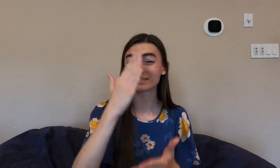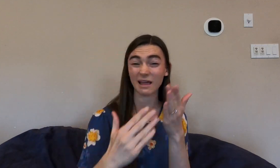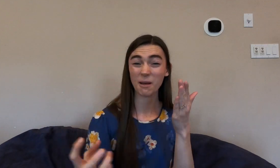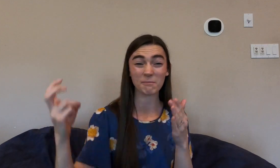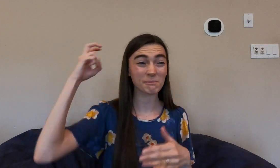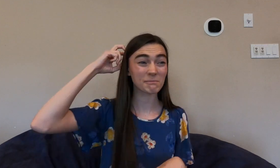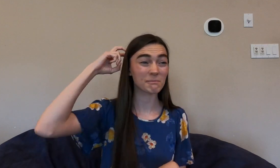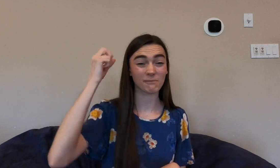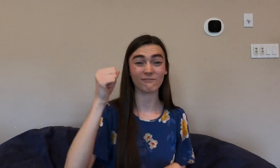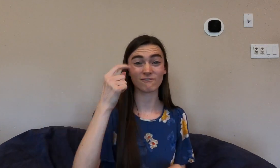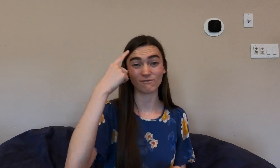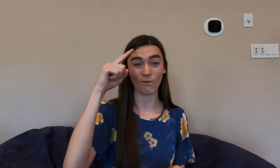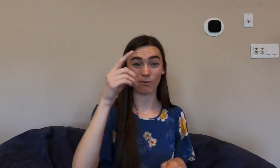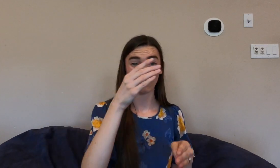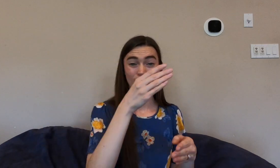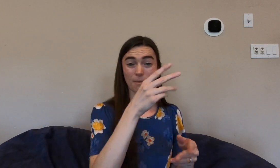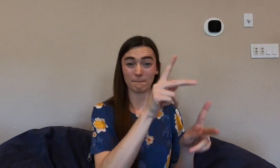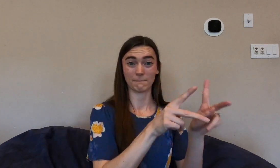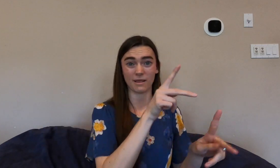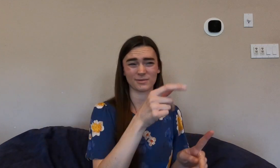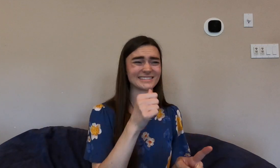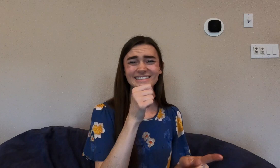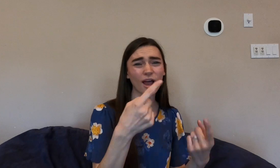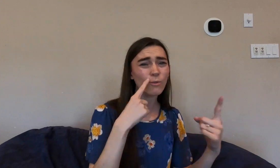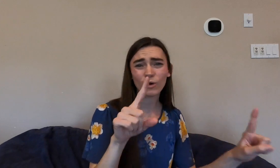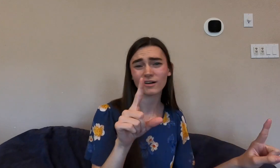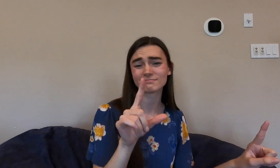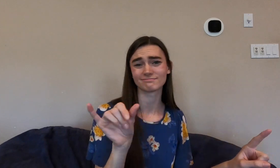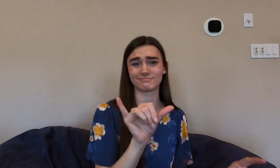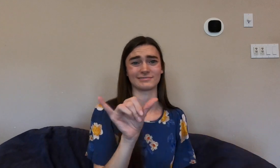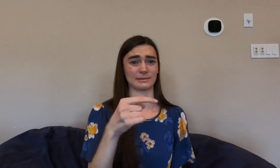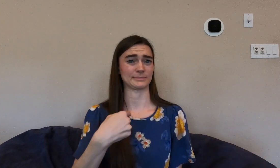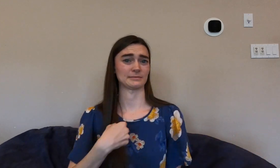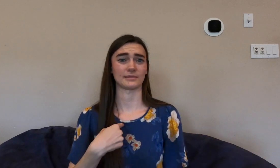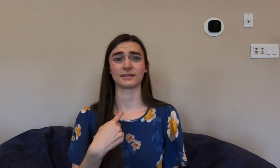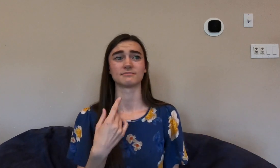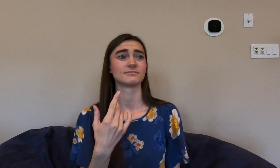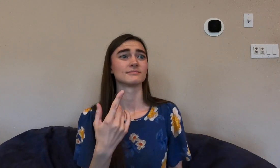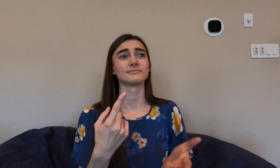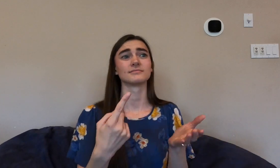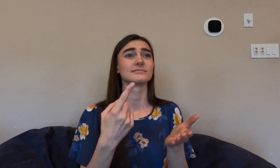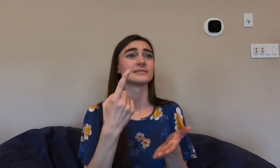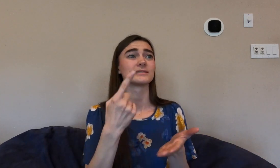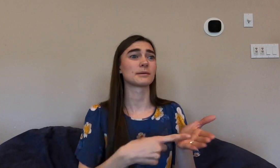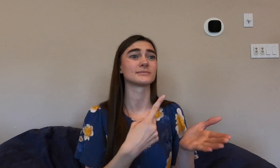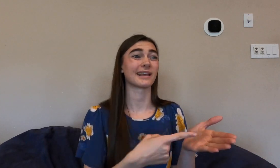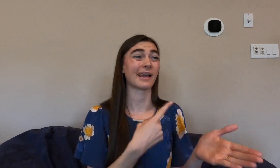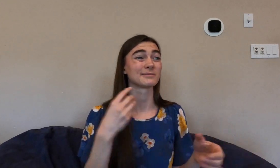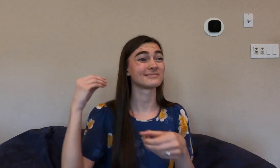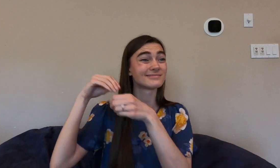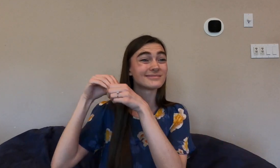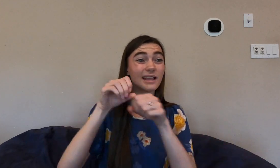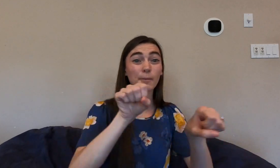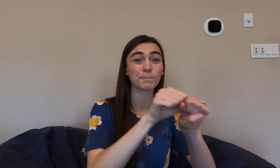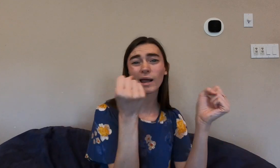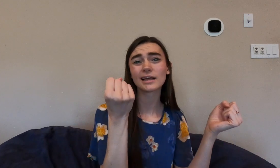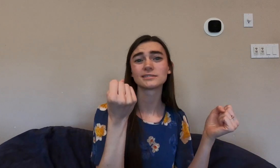know that some cochlear implants for some people don't work. The same as mine. Sometimes the